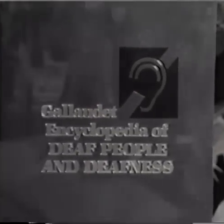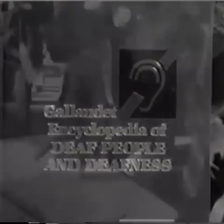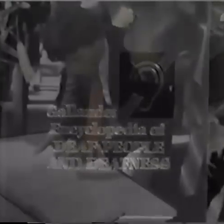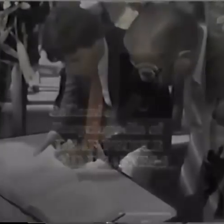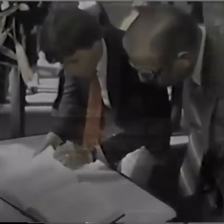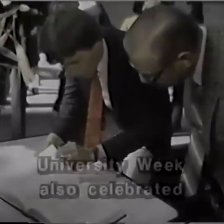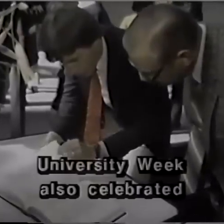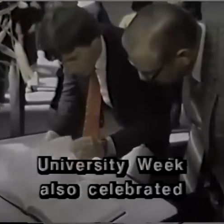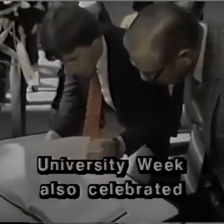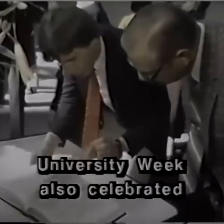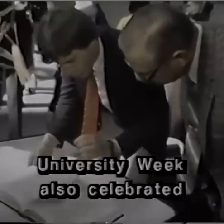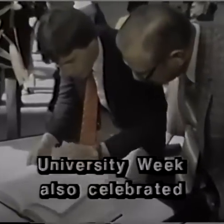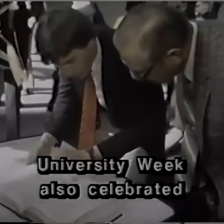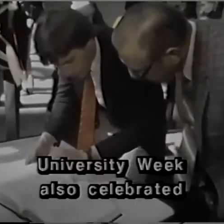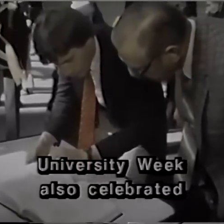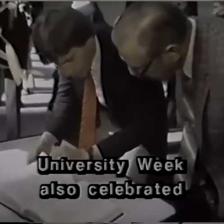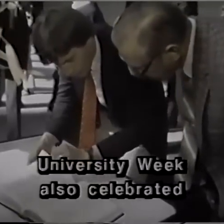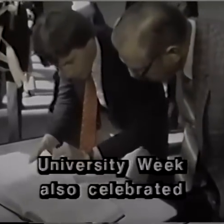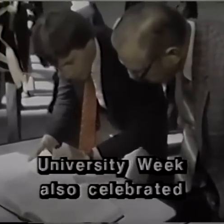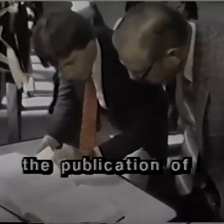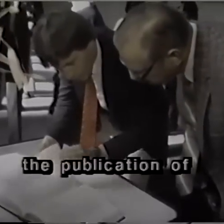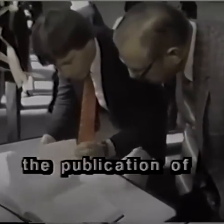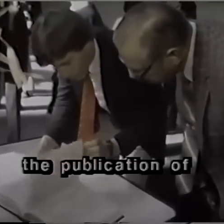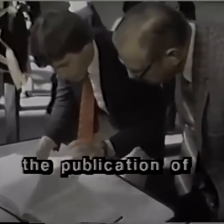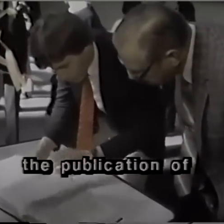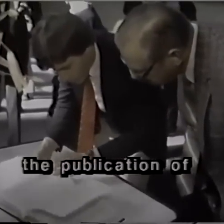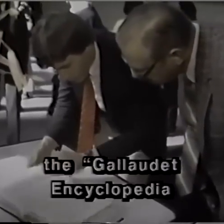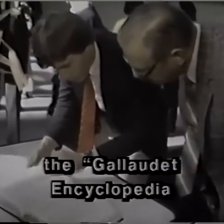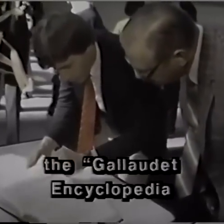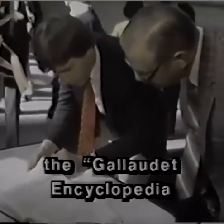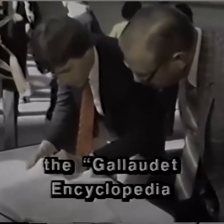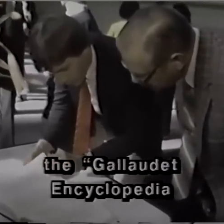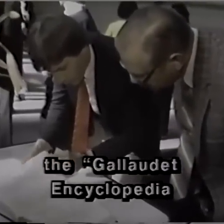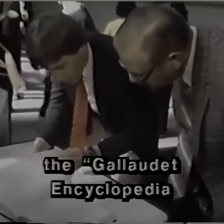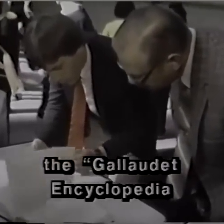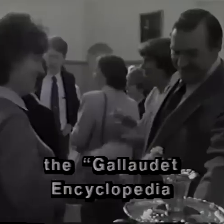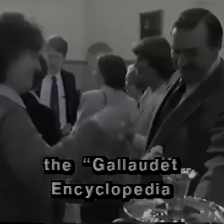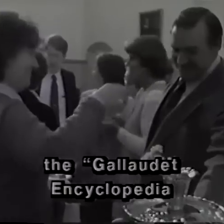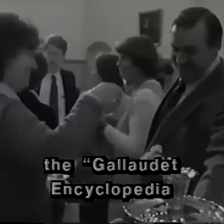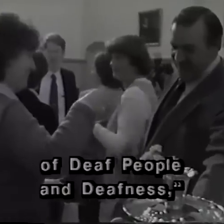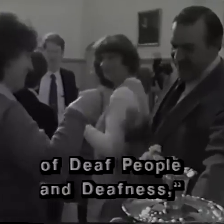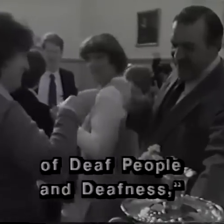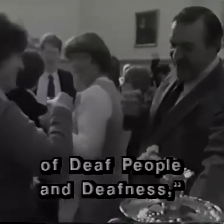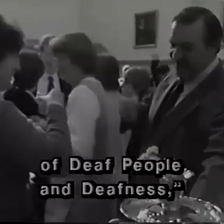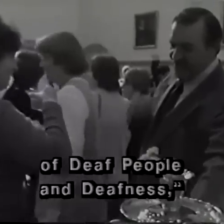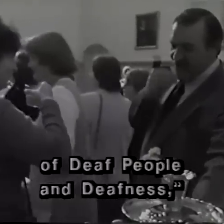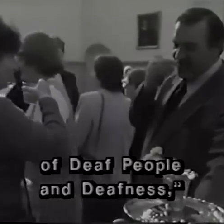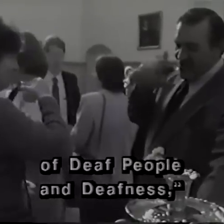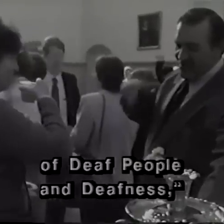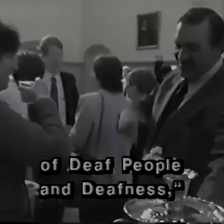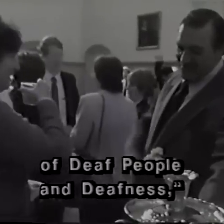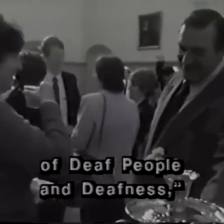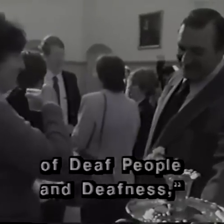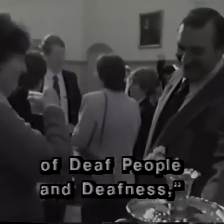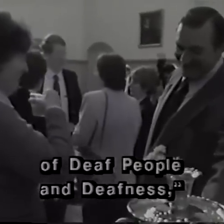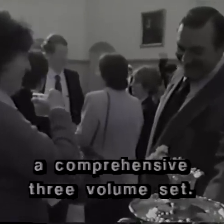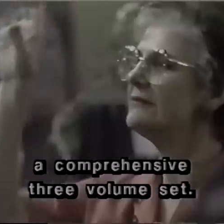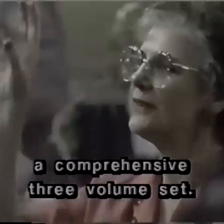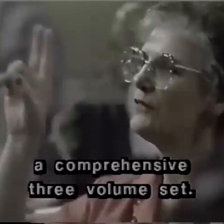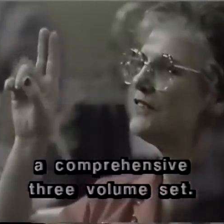University Week also celebrated the publication of the Gallaudet Encyclopedia of Deaf People and Deafness, a comprehensive